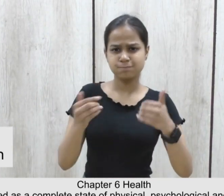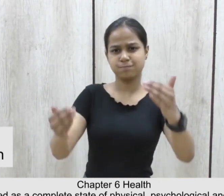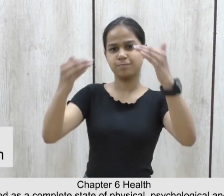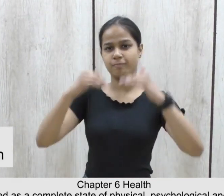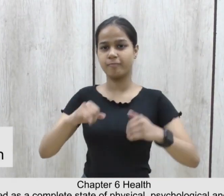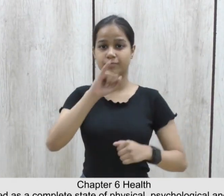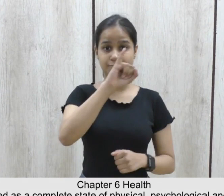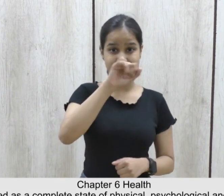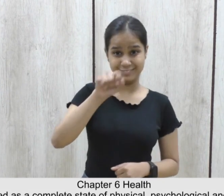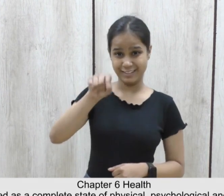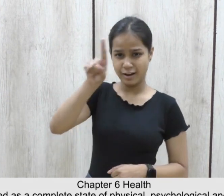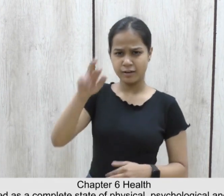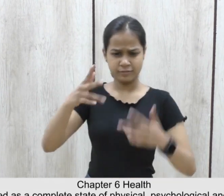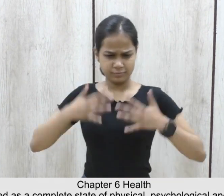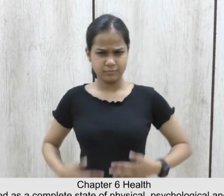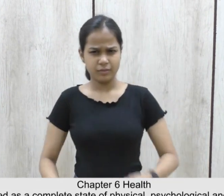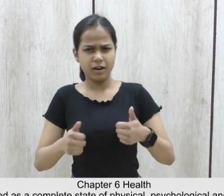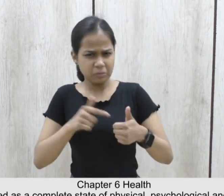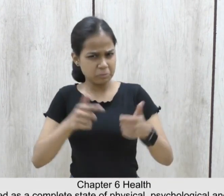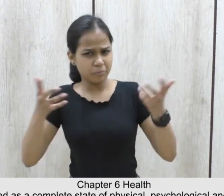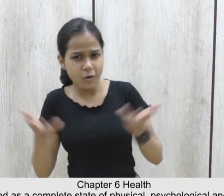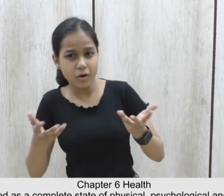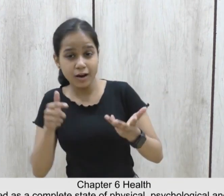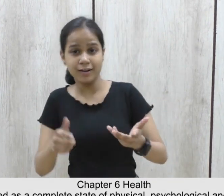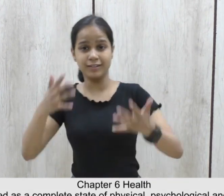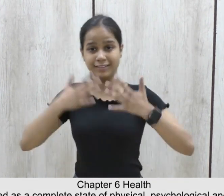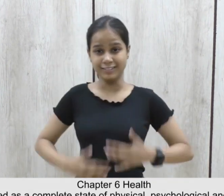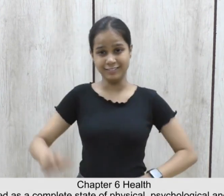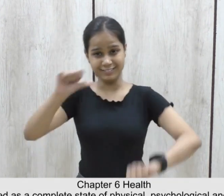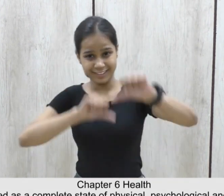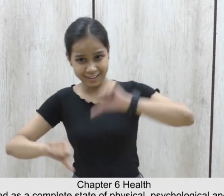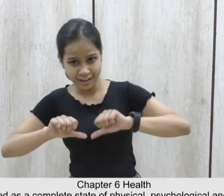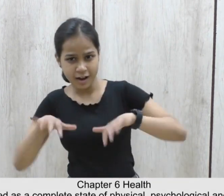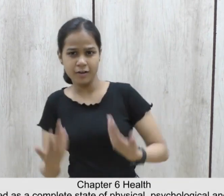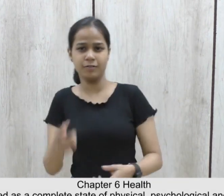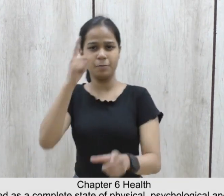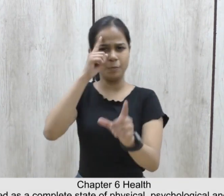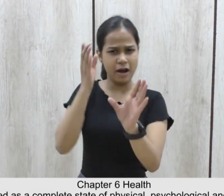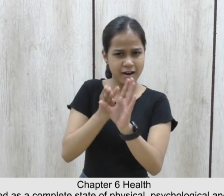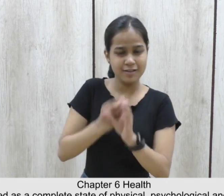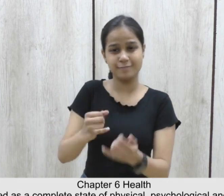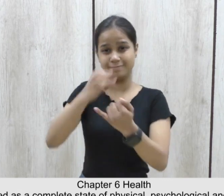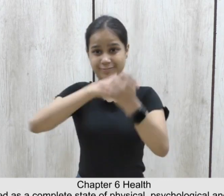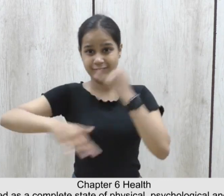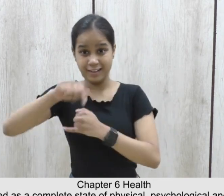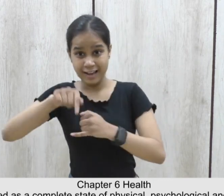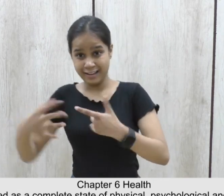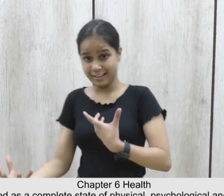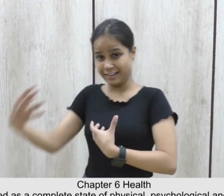6.1 Health is considered as a complete state of physical, psychological, and social well-being of a